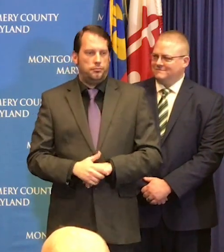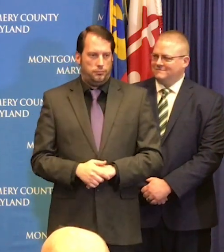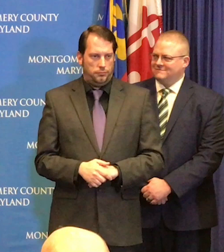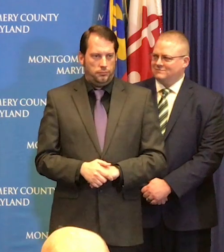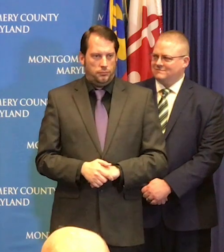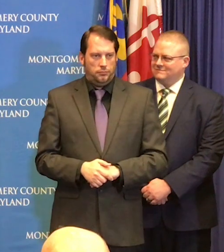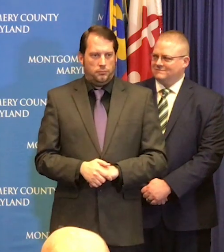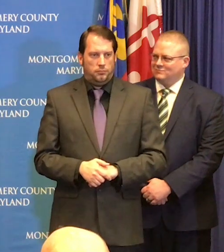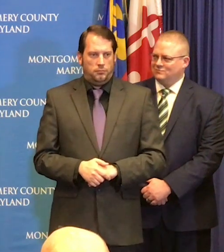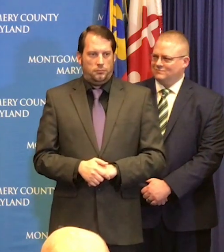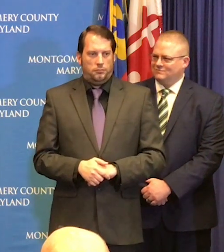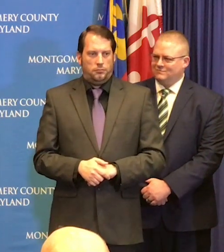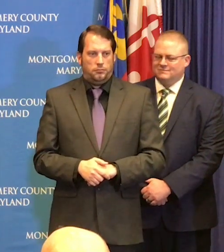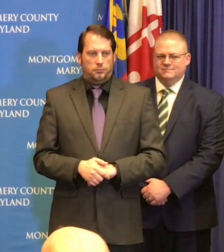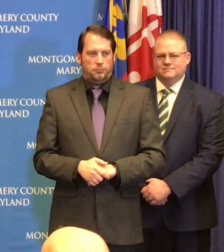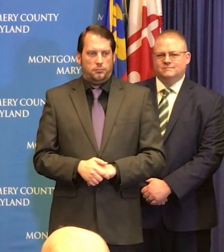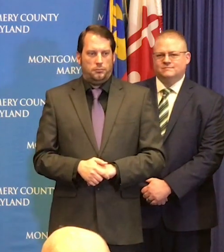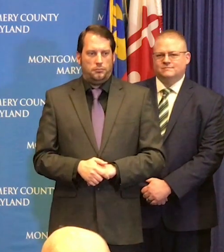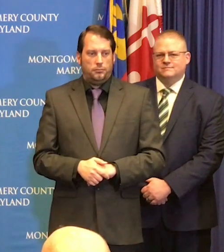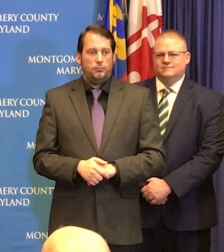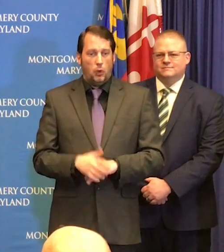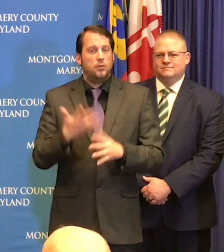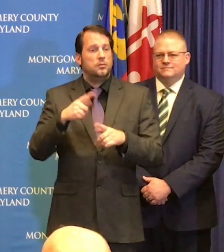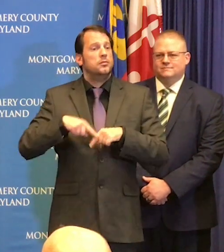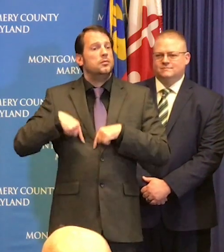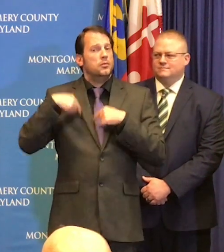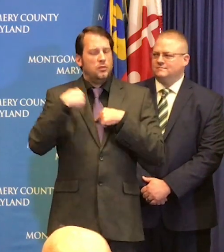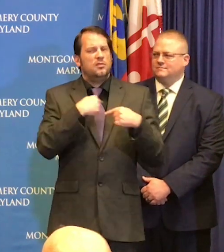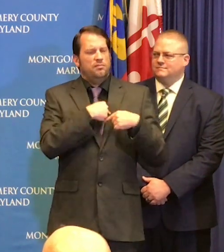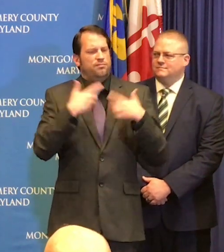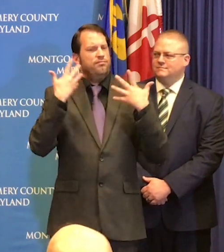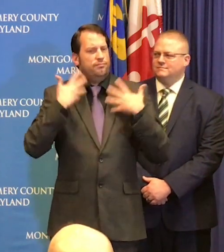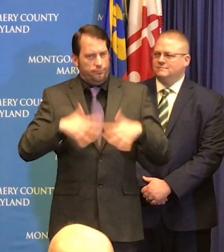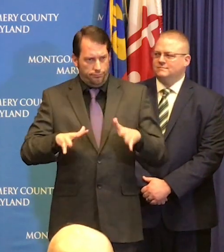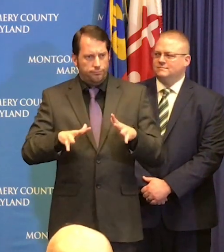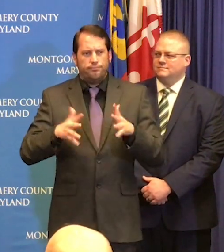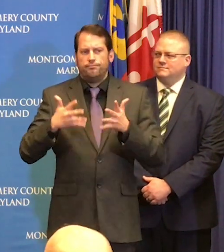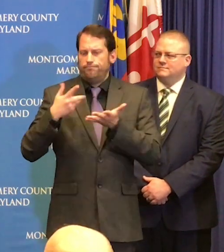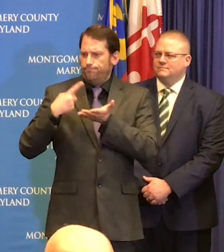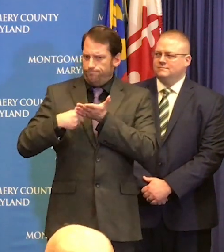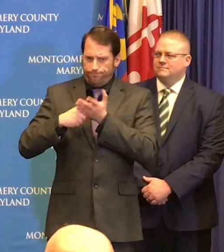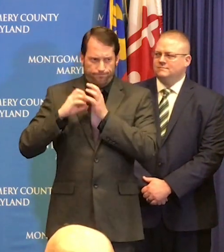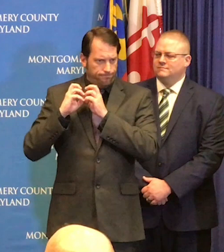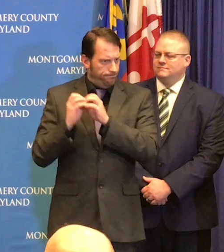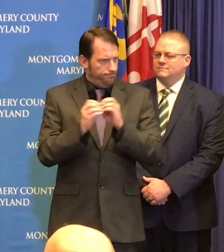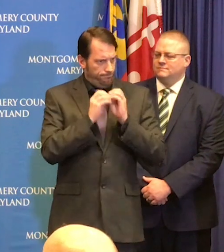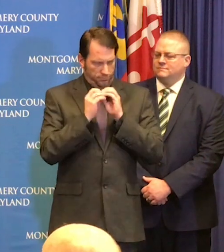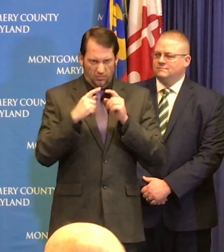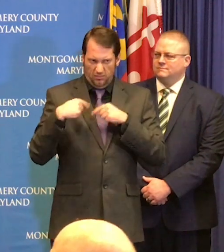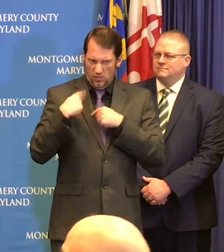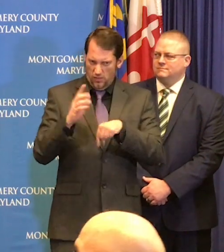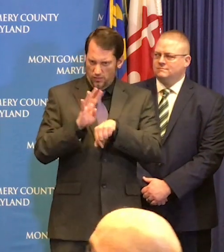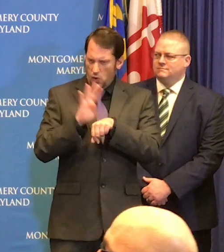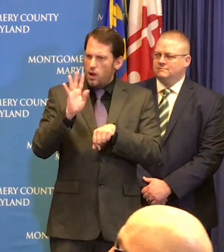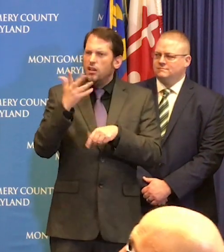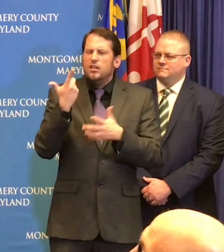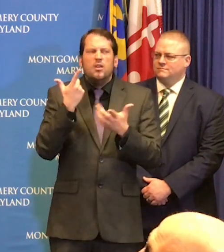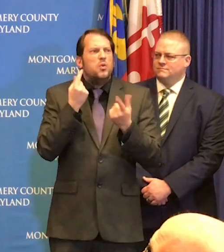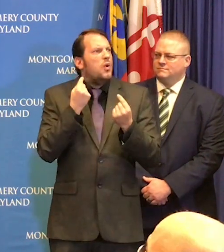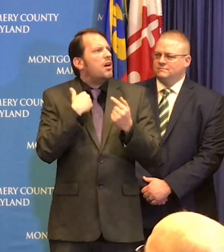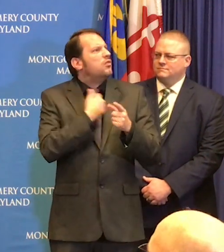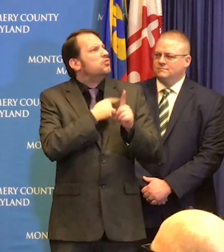talking since then to this you know kind of look at what our most immediate response would be. So I'm pretty sure everybody